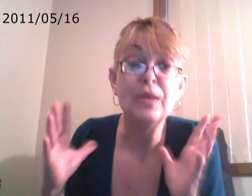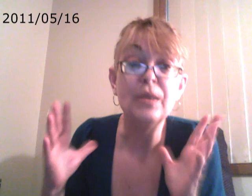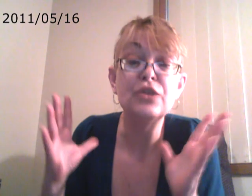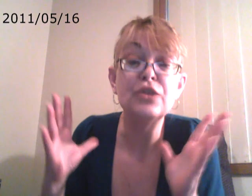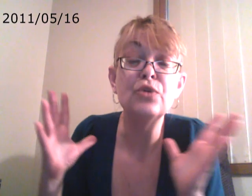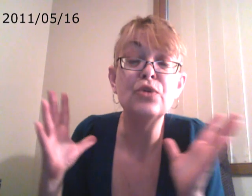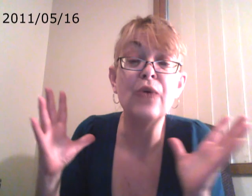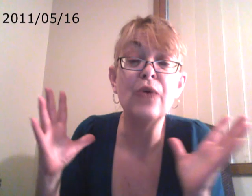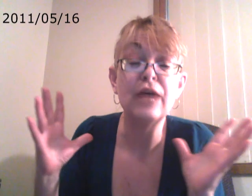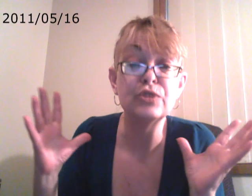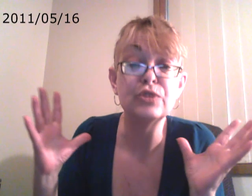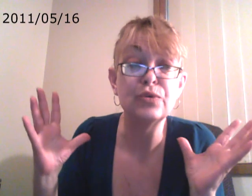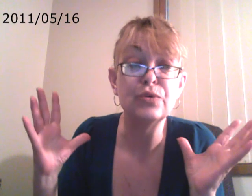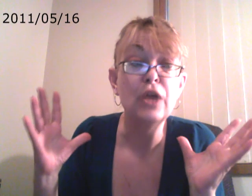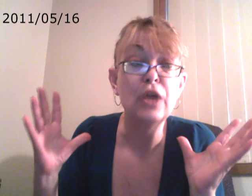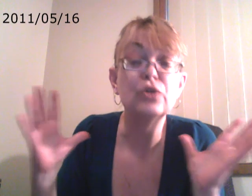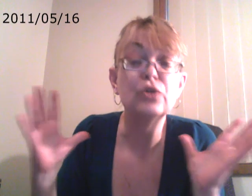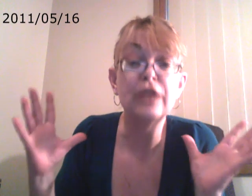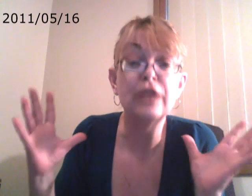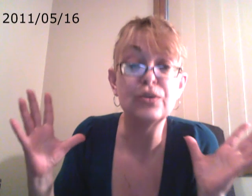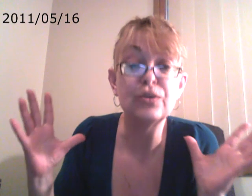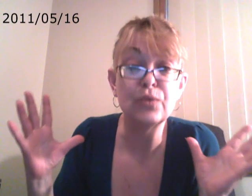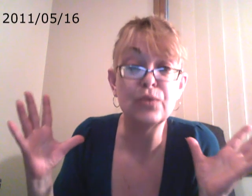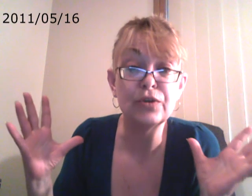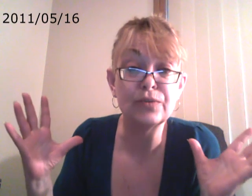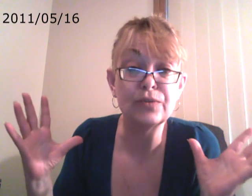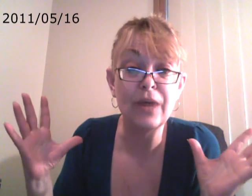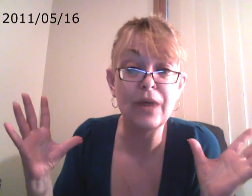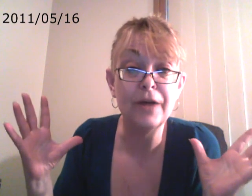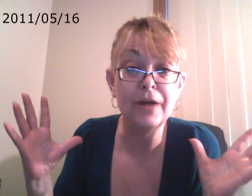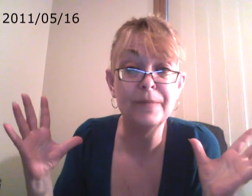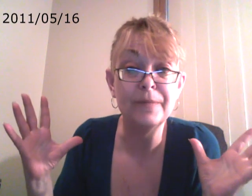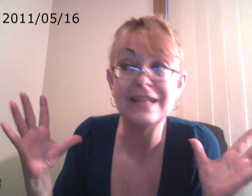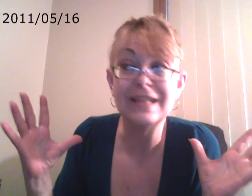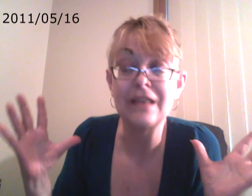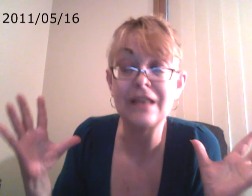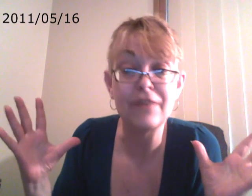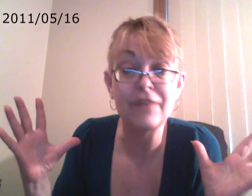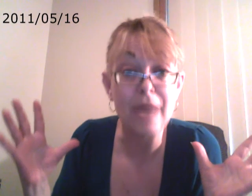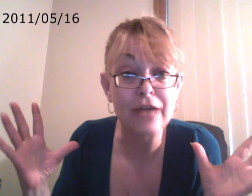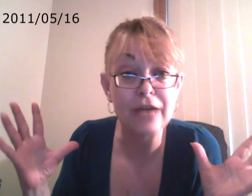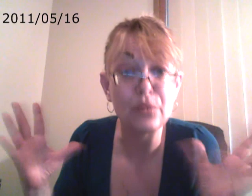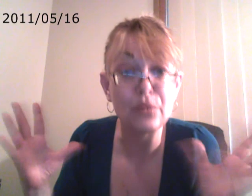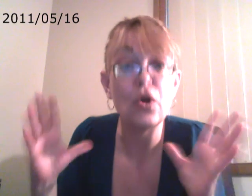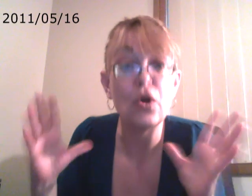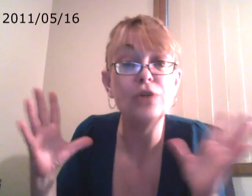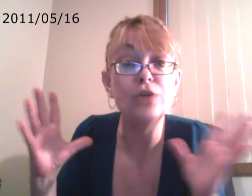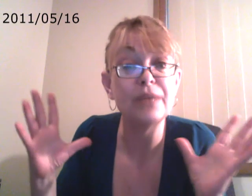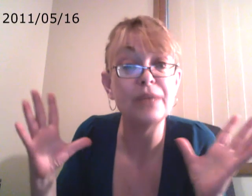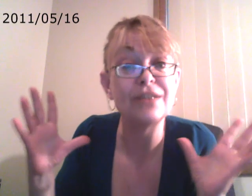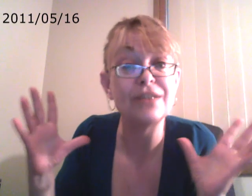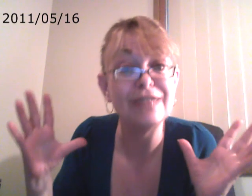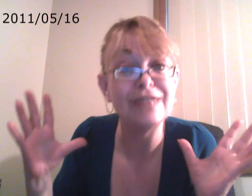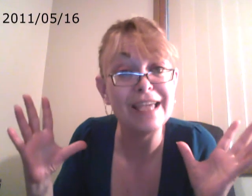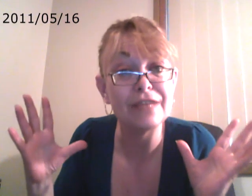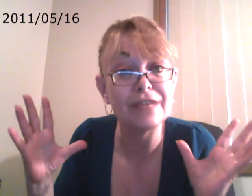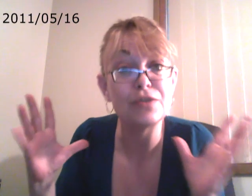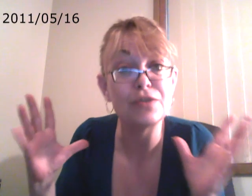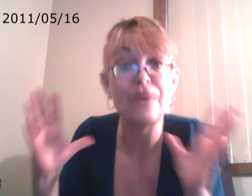don't know how to look at the world in a loving manner. We're all depressed, all negative. So every